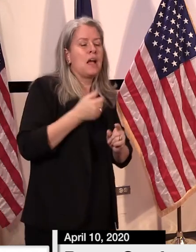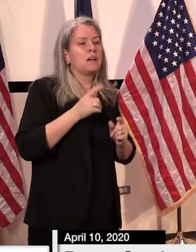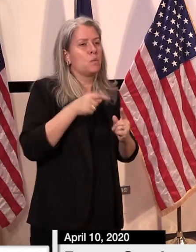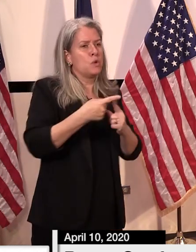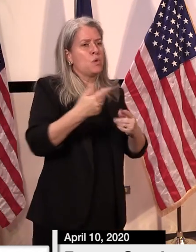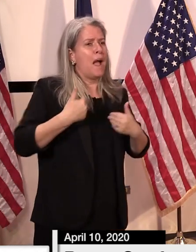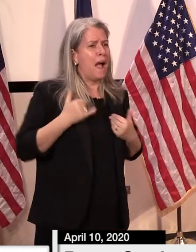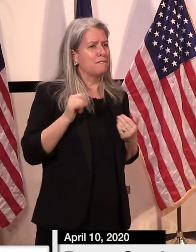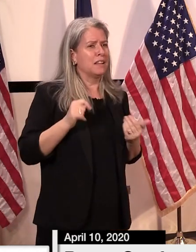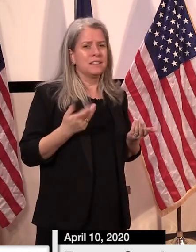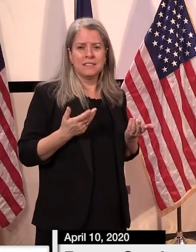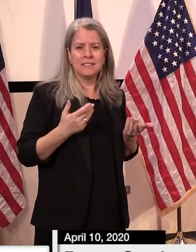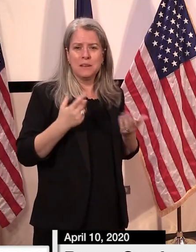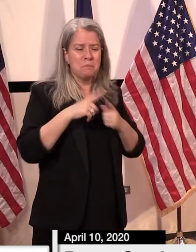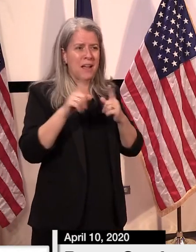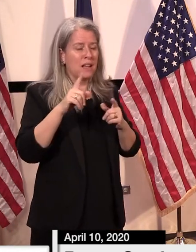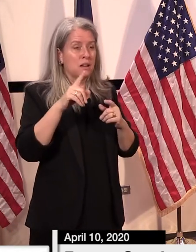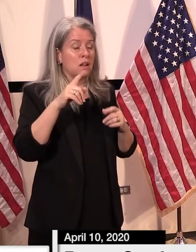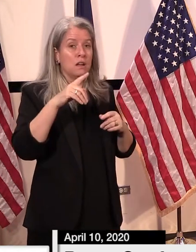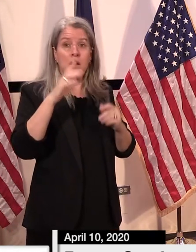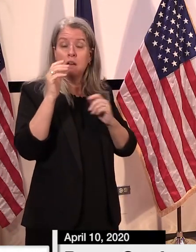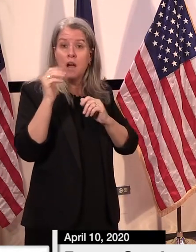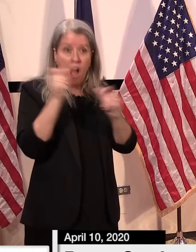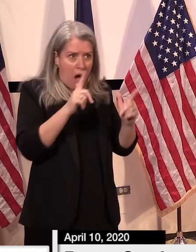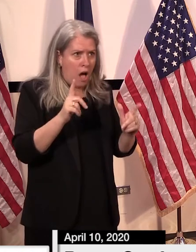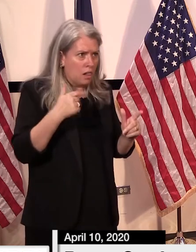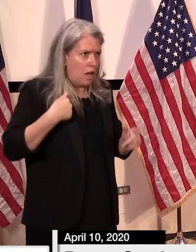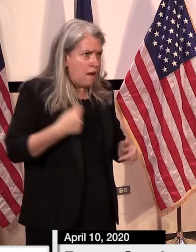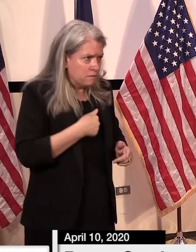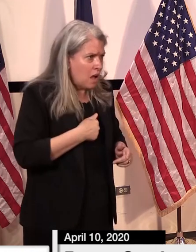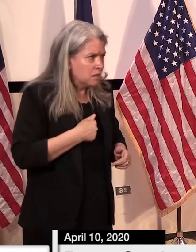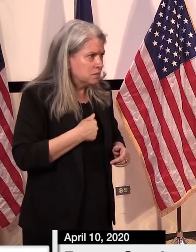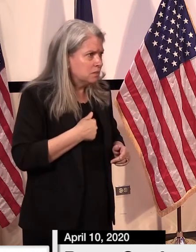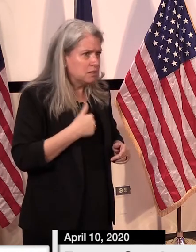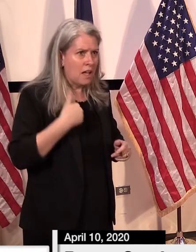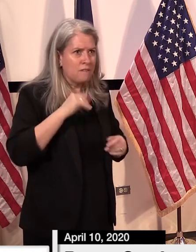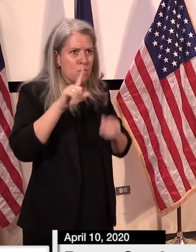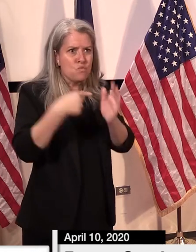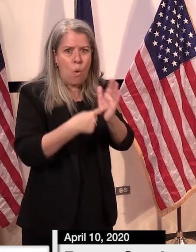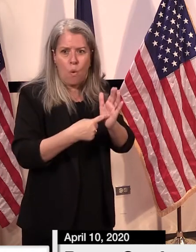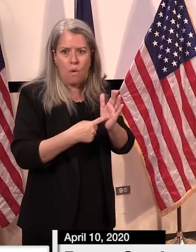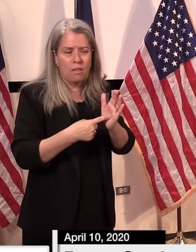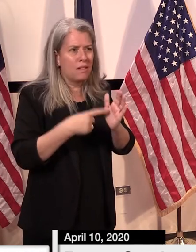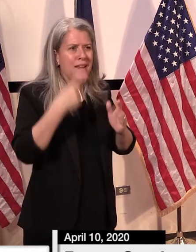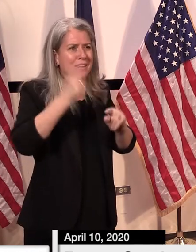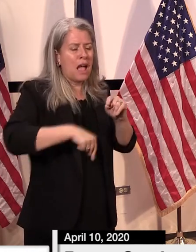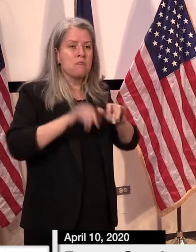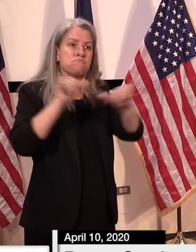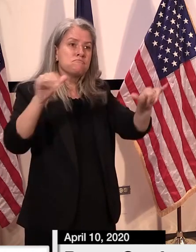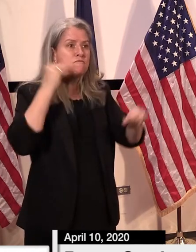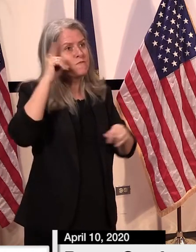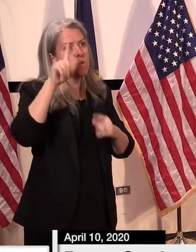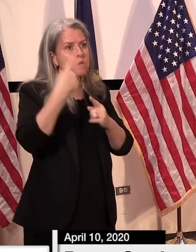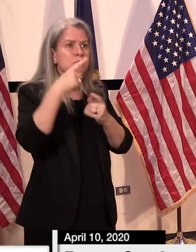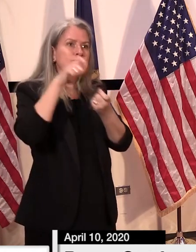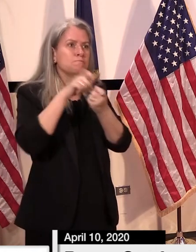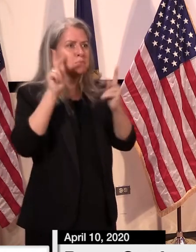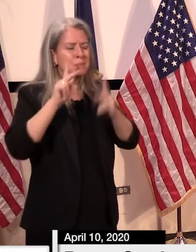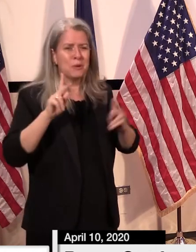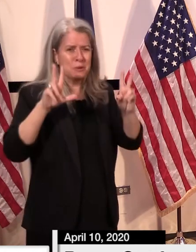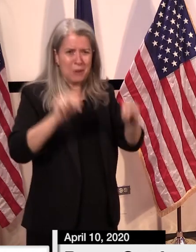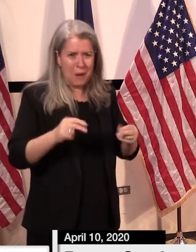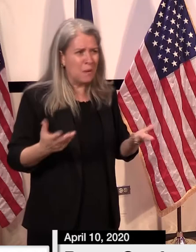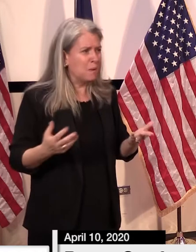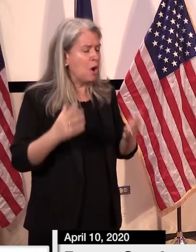contracting coronavirus so um all of us uh have a role to play in this uh all age groups so they're just just